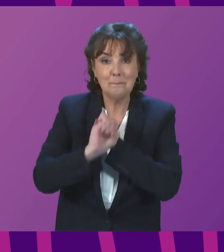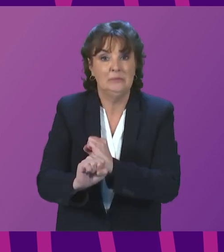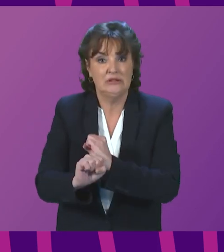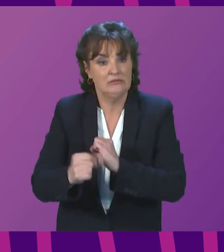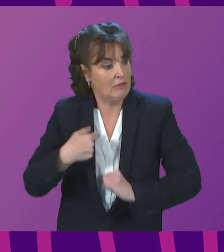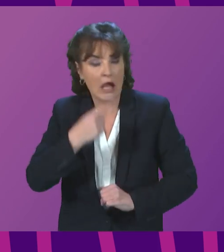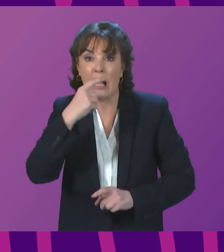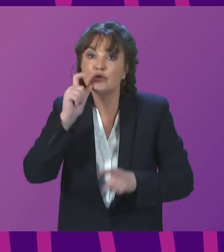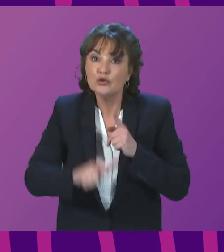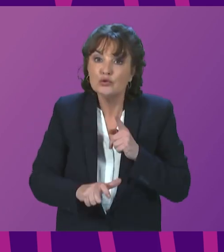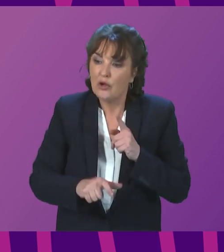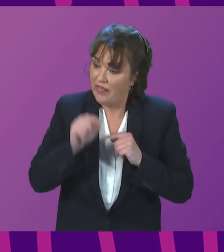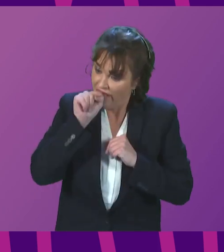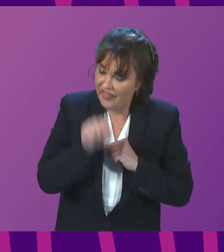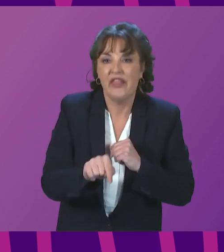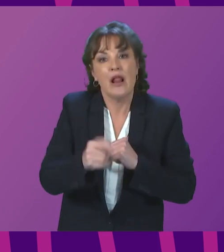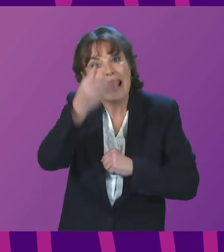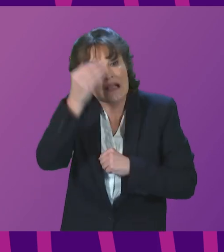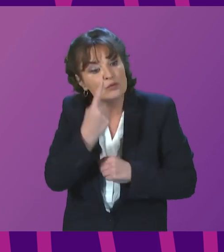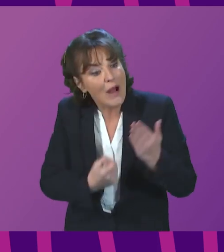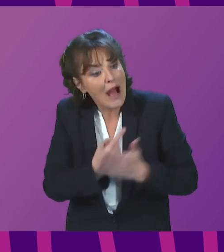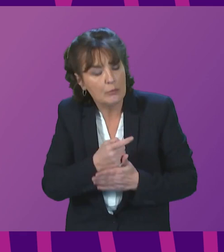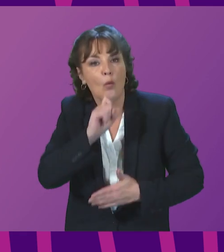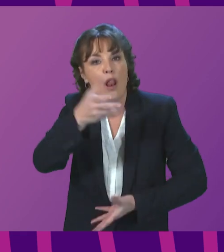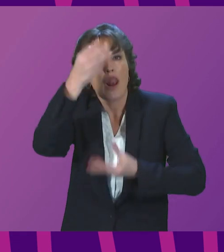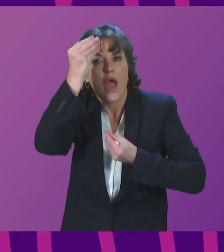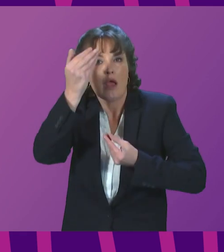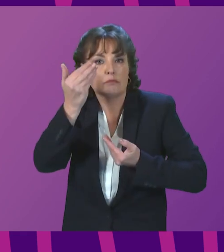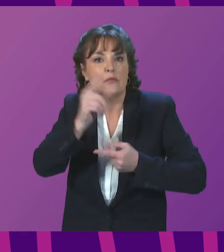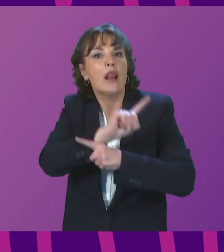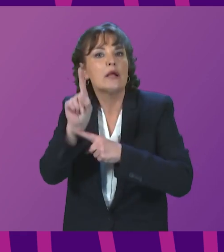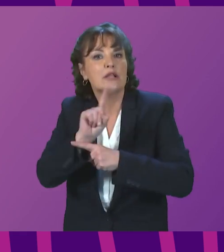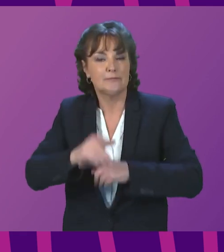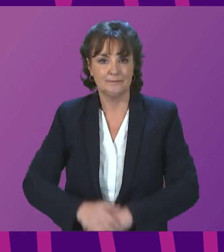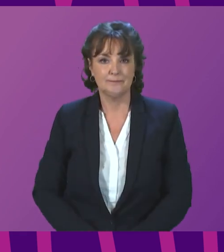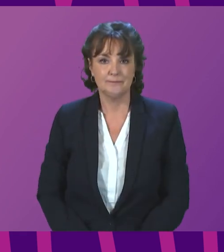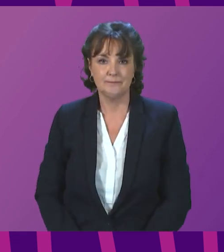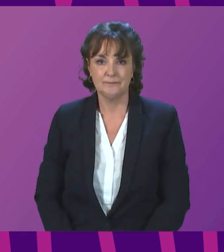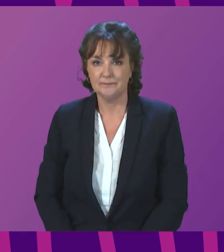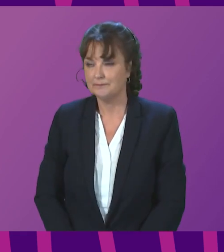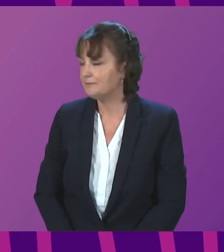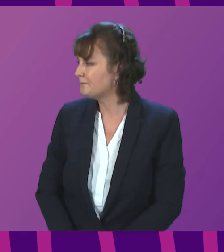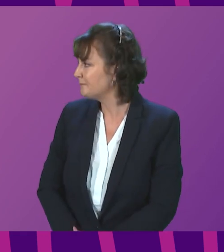everything possible to ensure that they are learned. Thank you. Take some supplementaries. And I call CoCab Stewart.